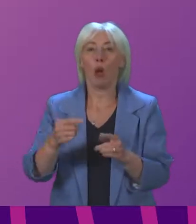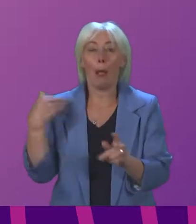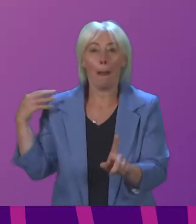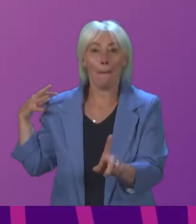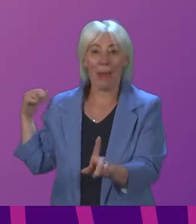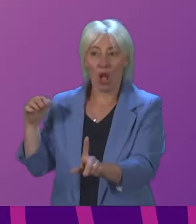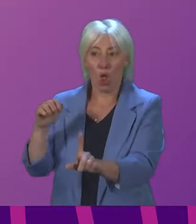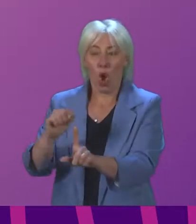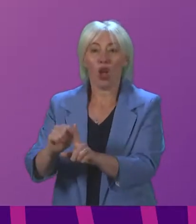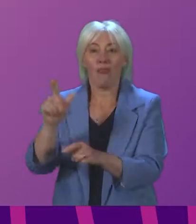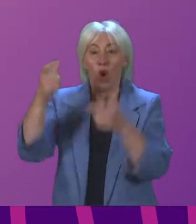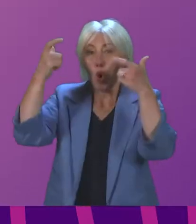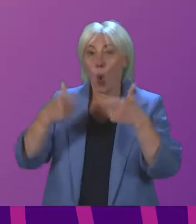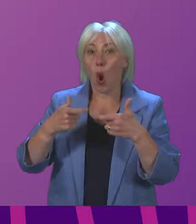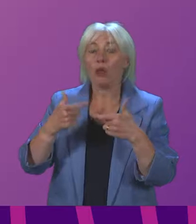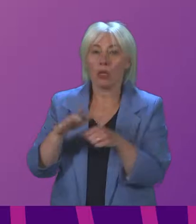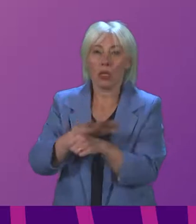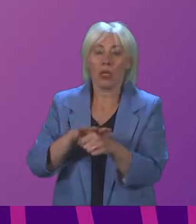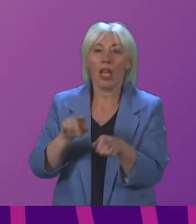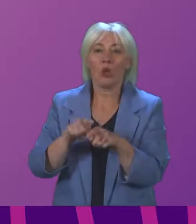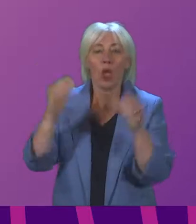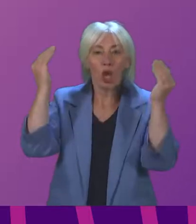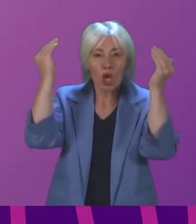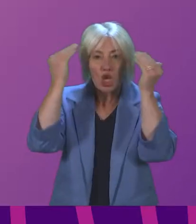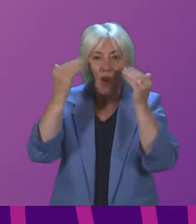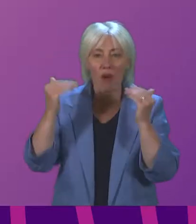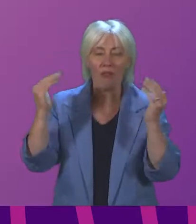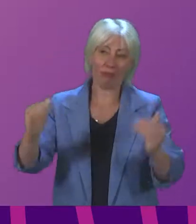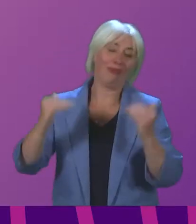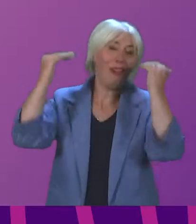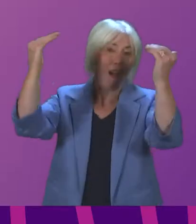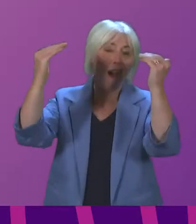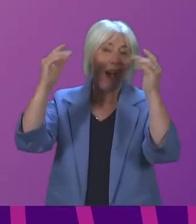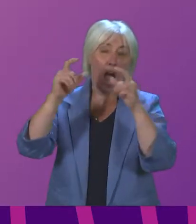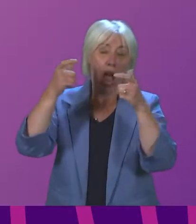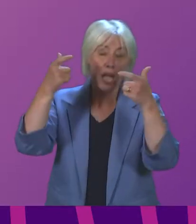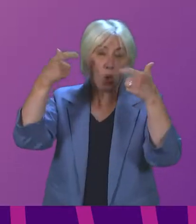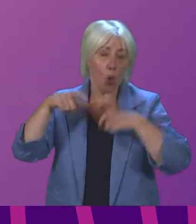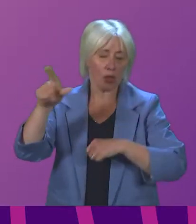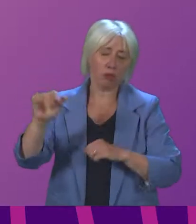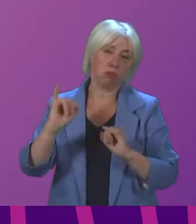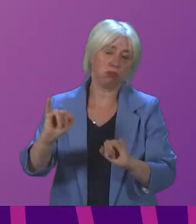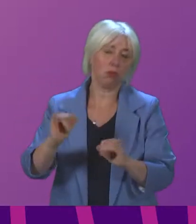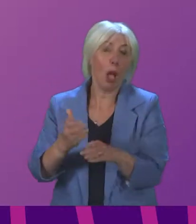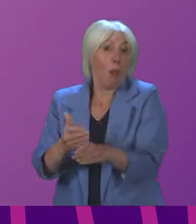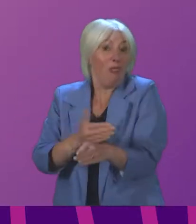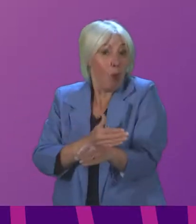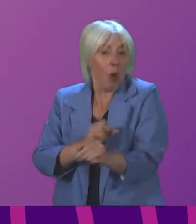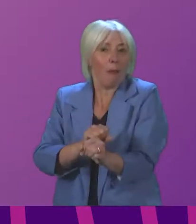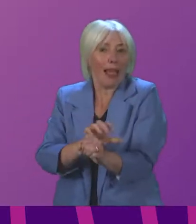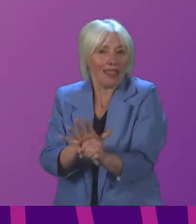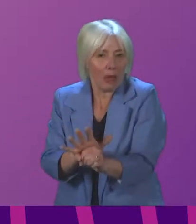in our courts, in particular our sheriff and high courts. As we heard recently, before the pandemic,